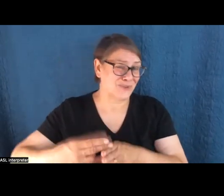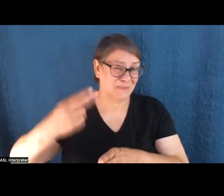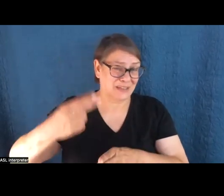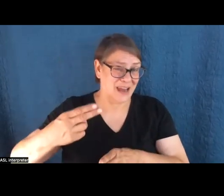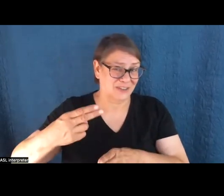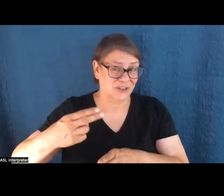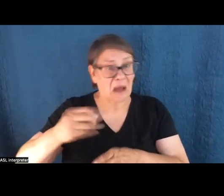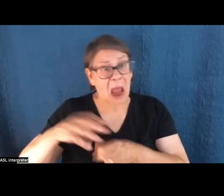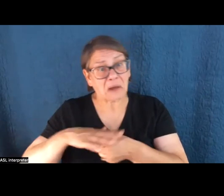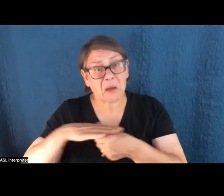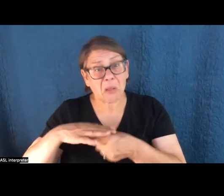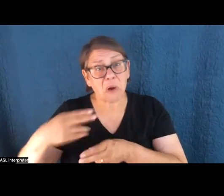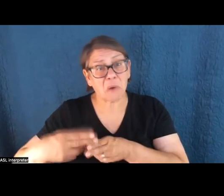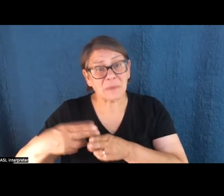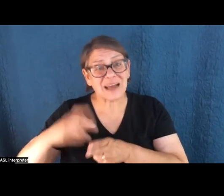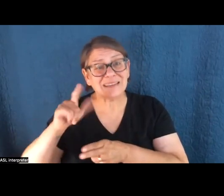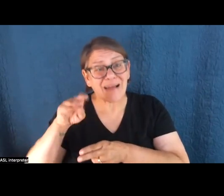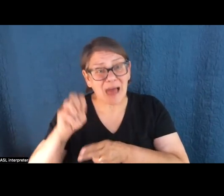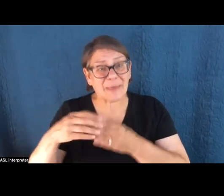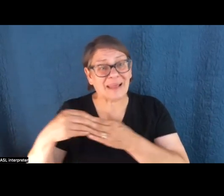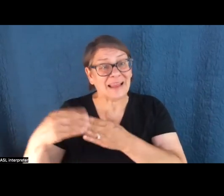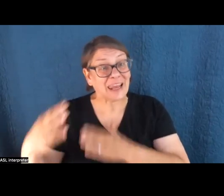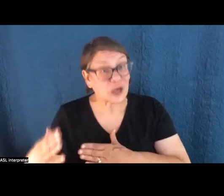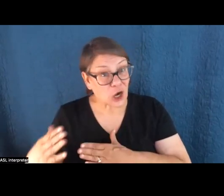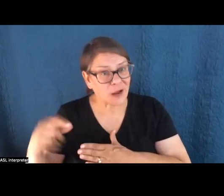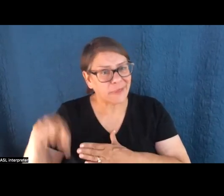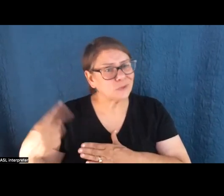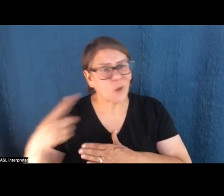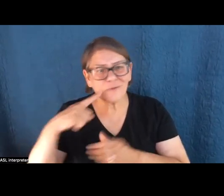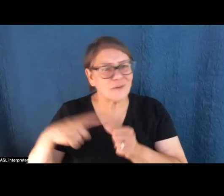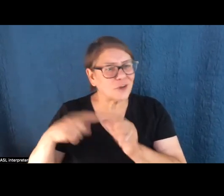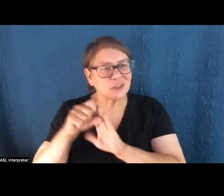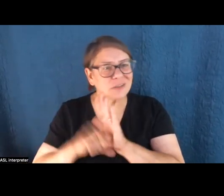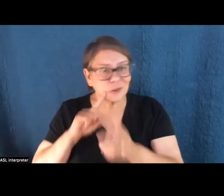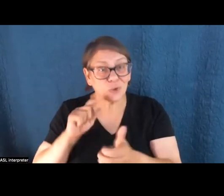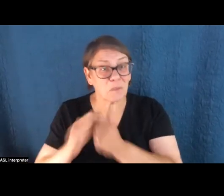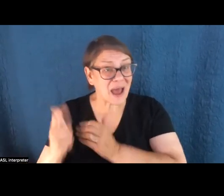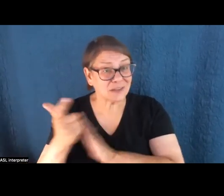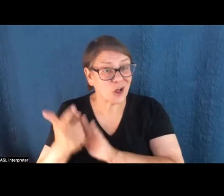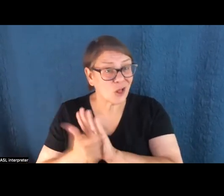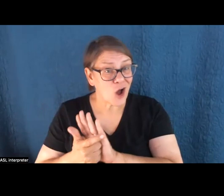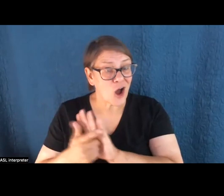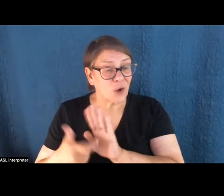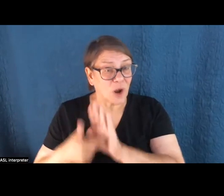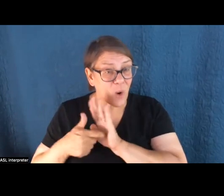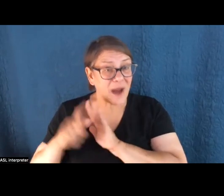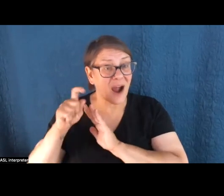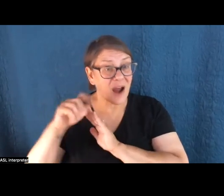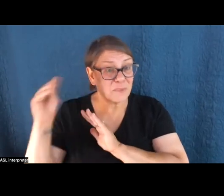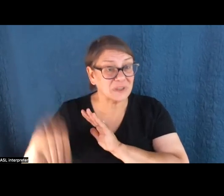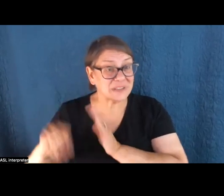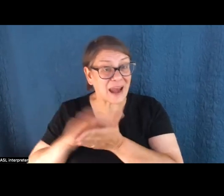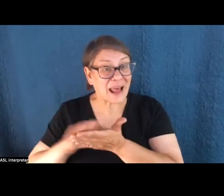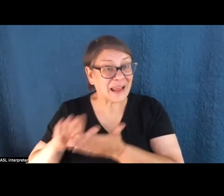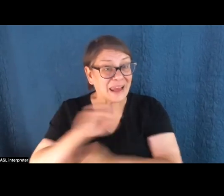a global reputation as a climate leader. This was, you this was one of the first states to pass a law requiring 100% clean energy that the Governor